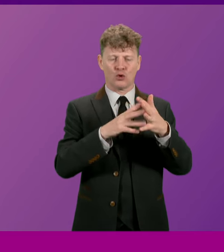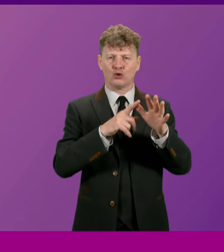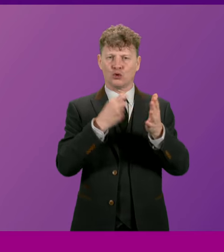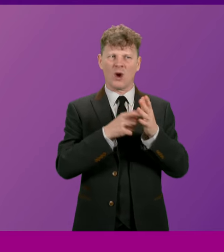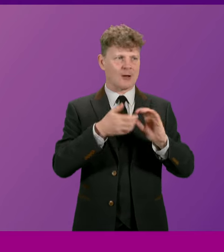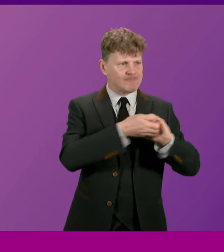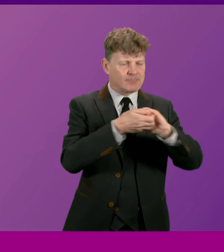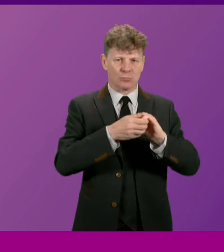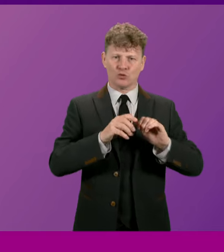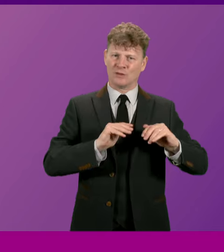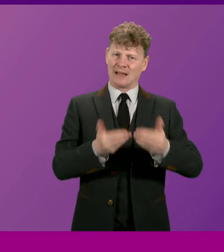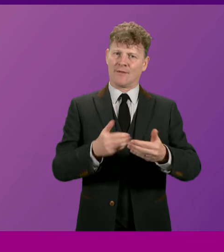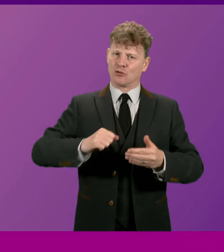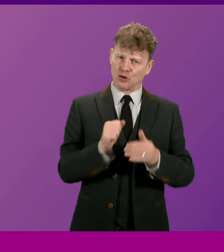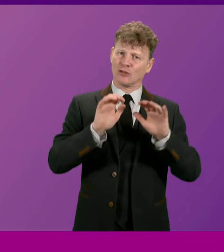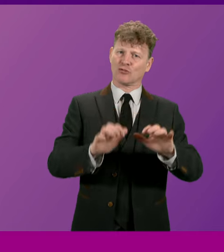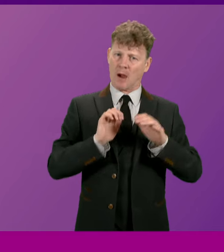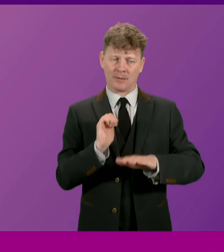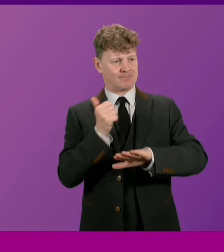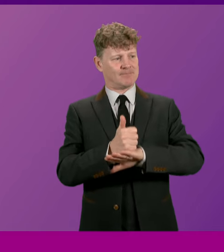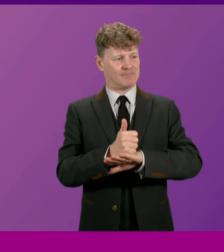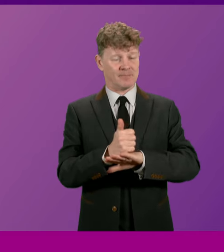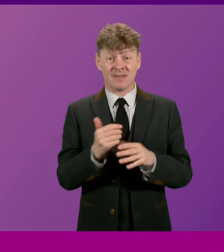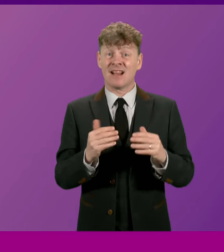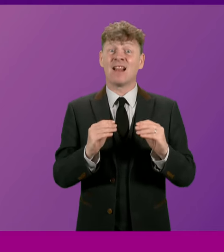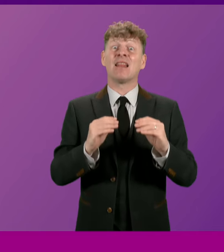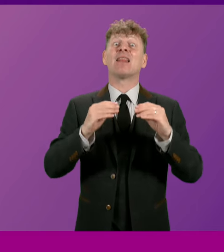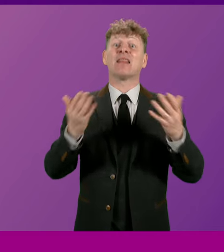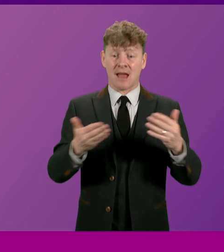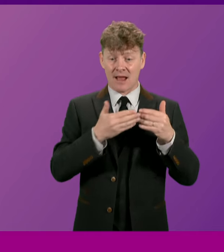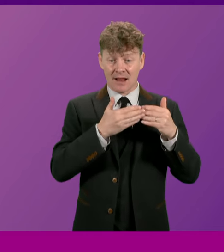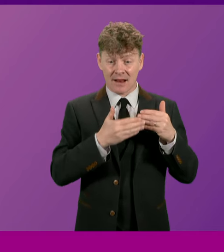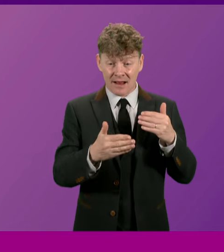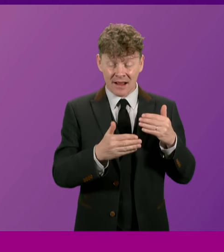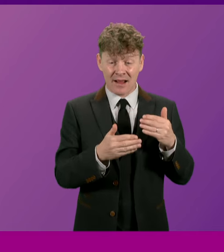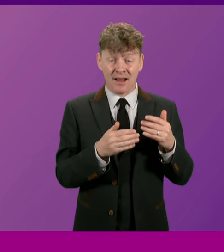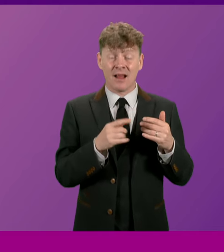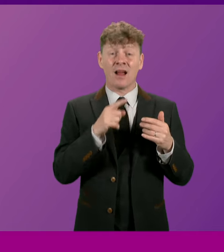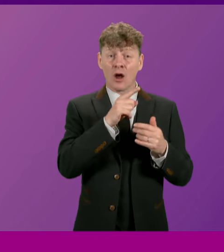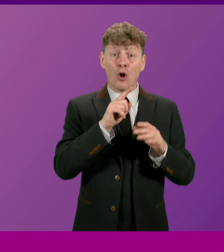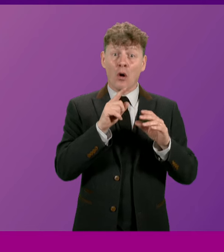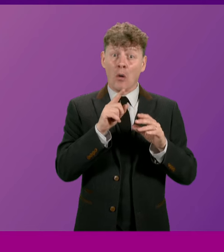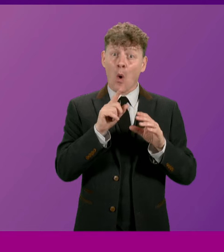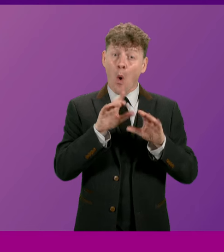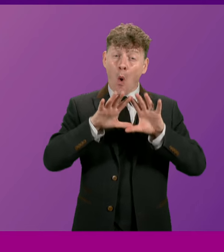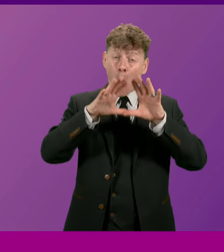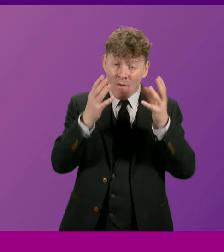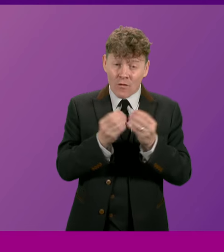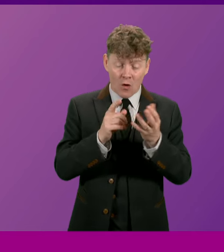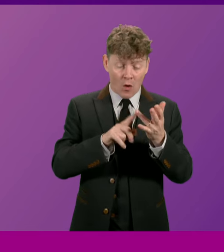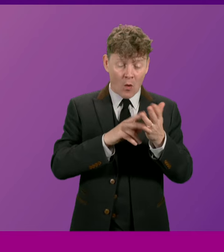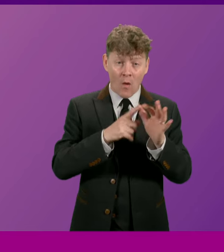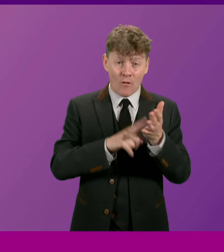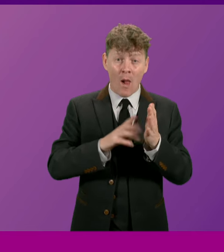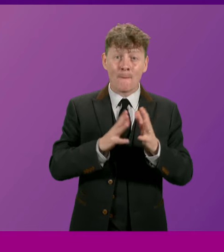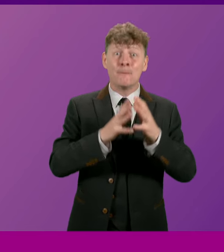Scottish Parliament before going on to do something few thought possible, obtaining an overall majority in a